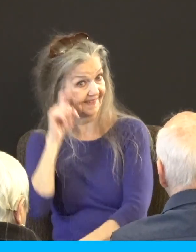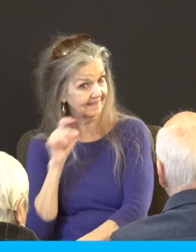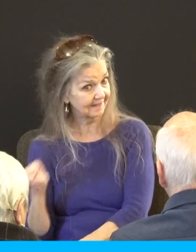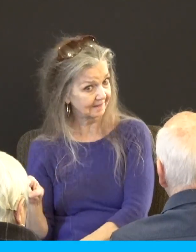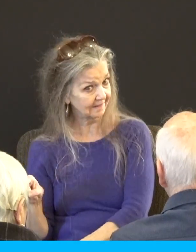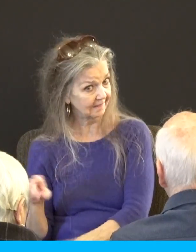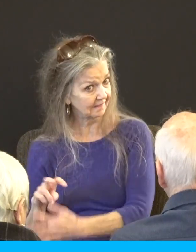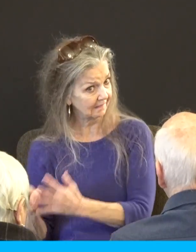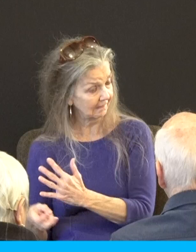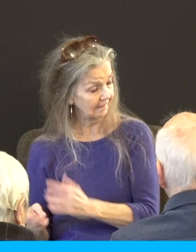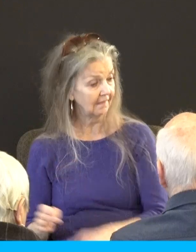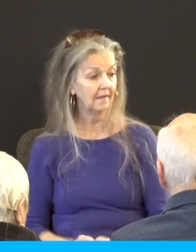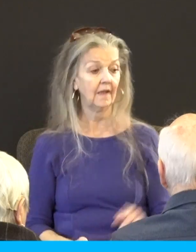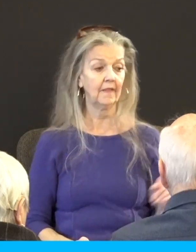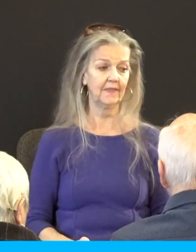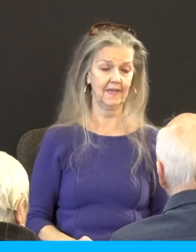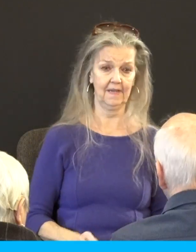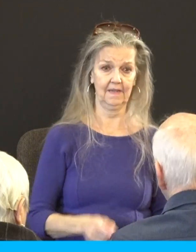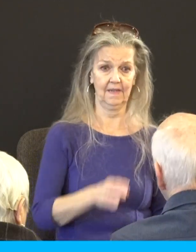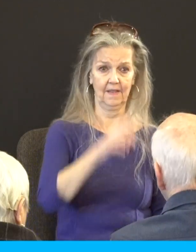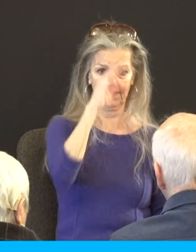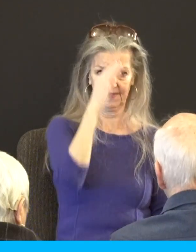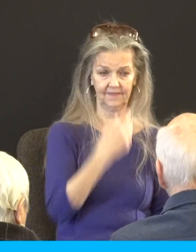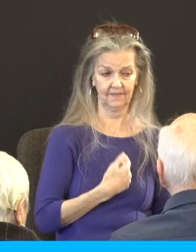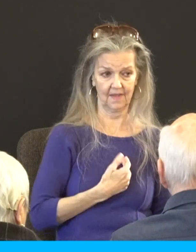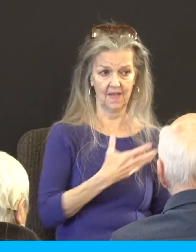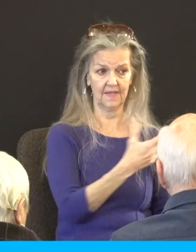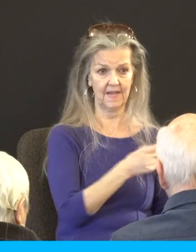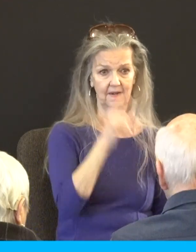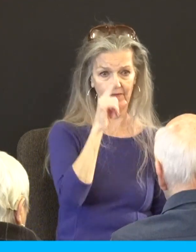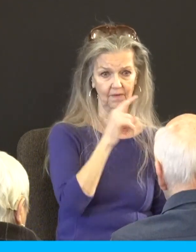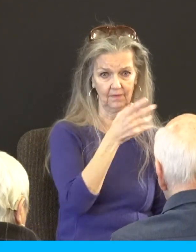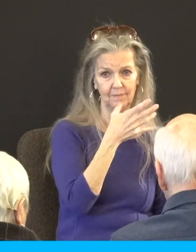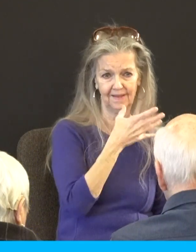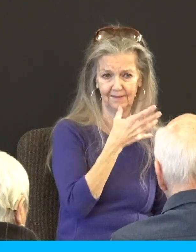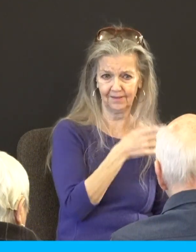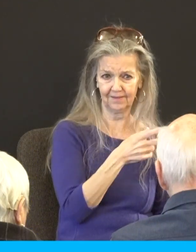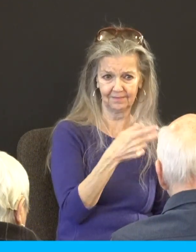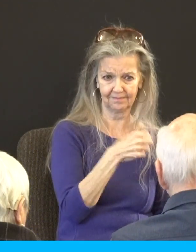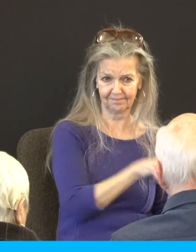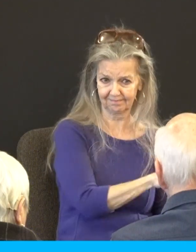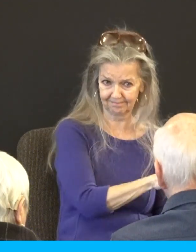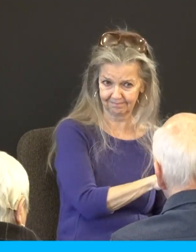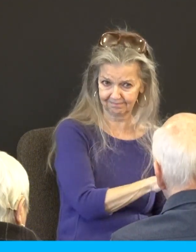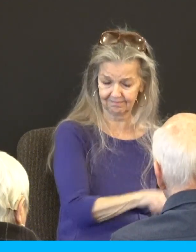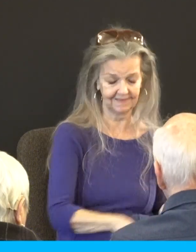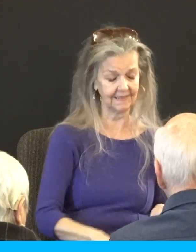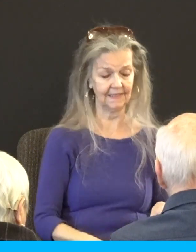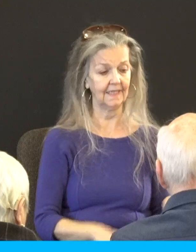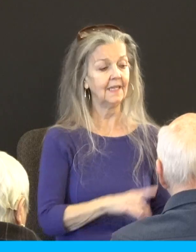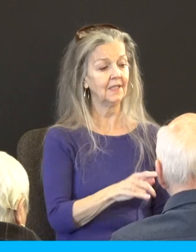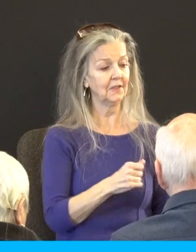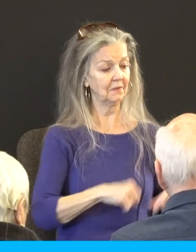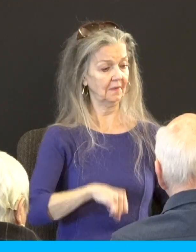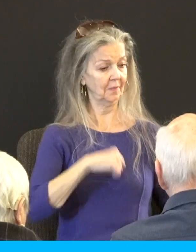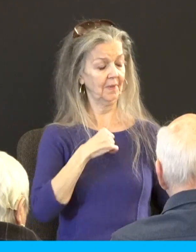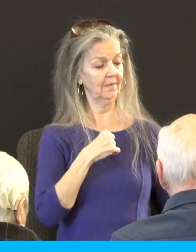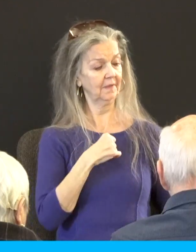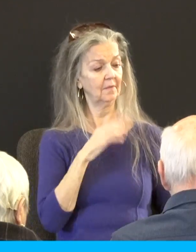That one should have his father's wife. Somebody has an affair with their stepmother. You are puffed up. You've not rather mourn that he that hath done this